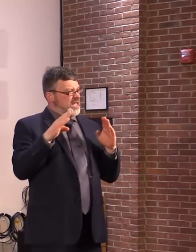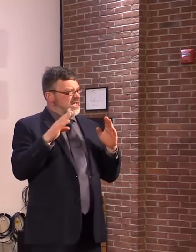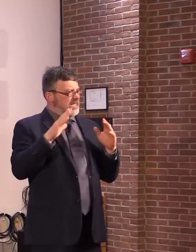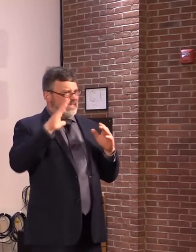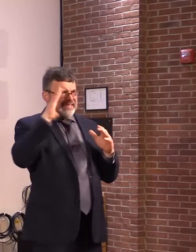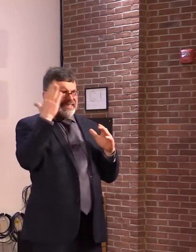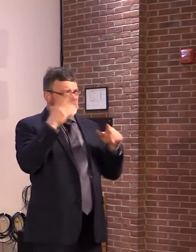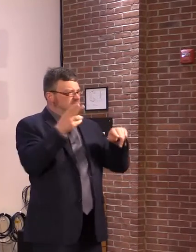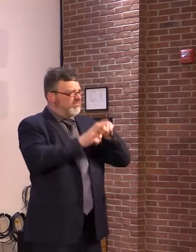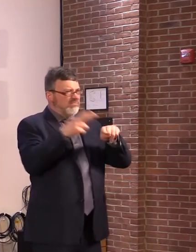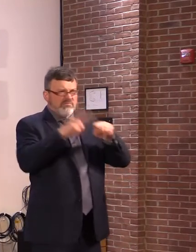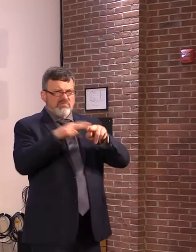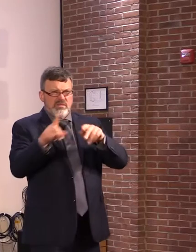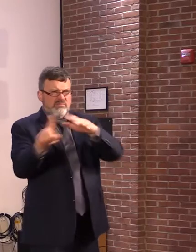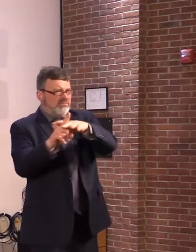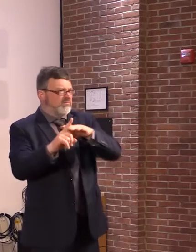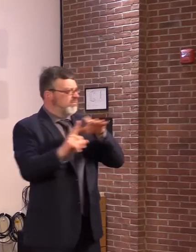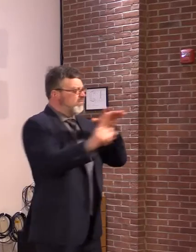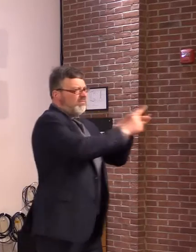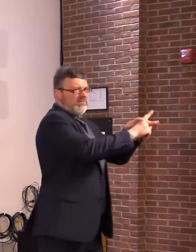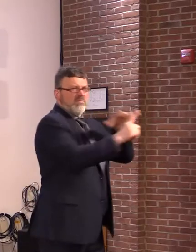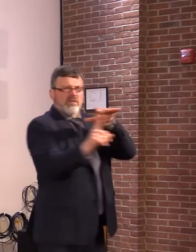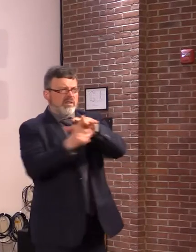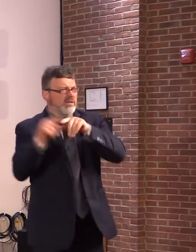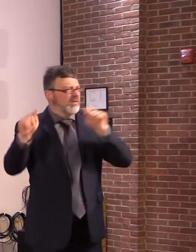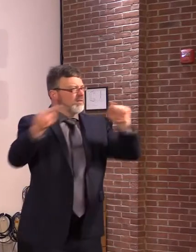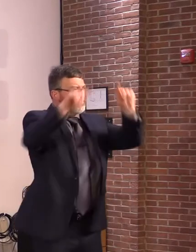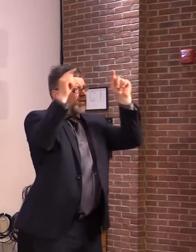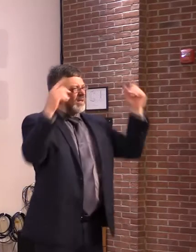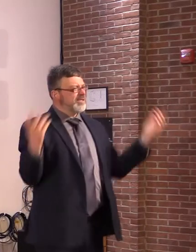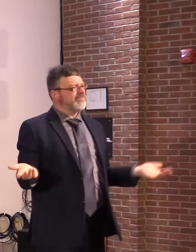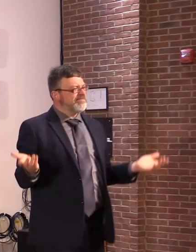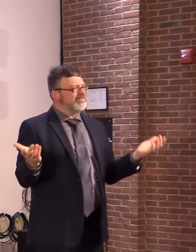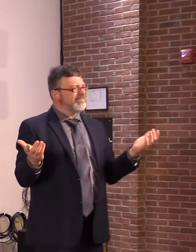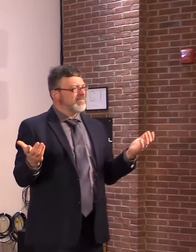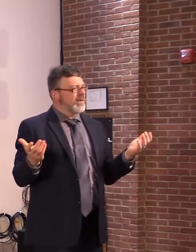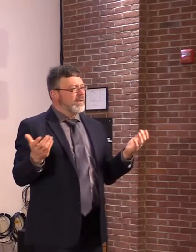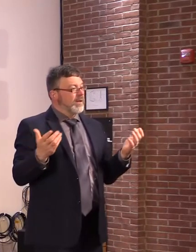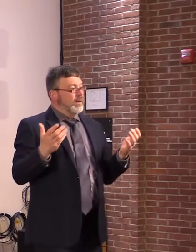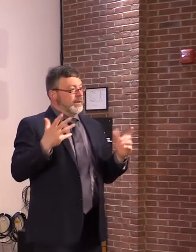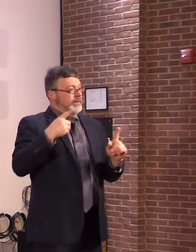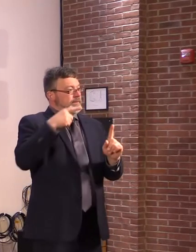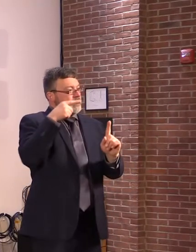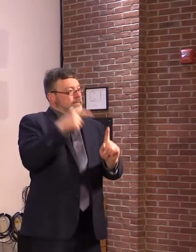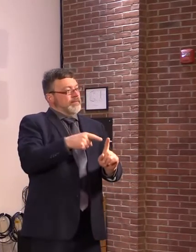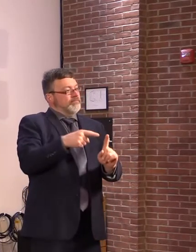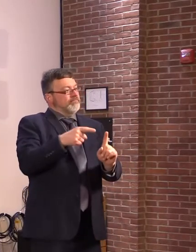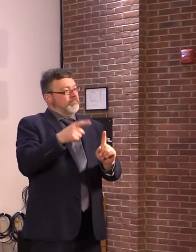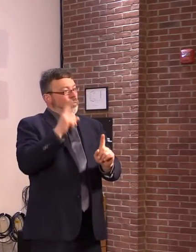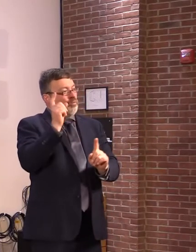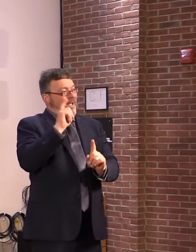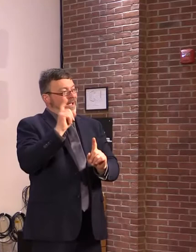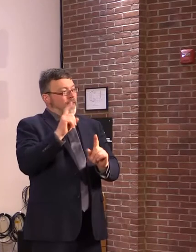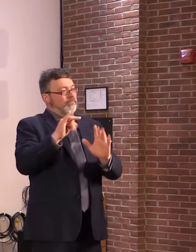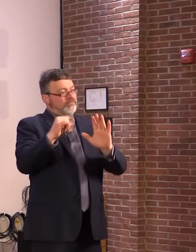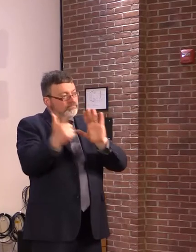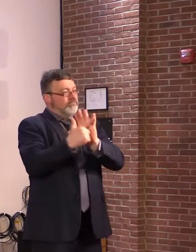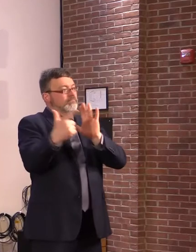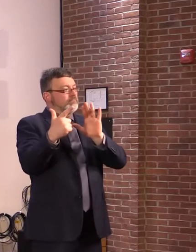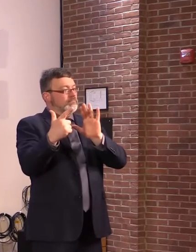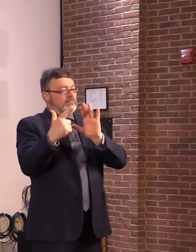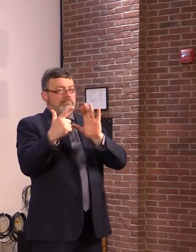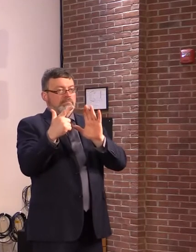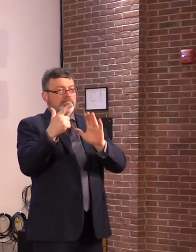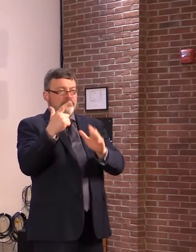all revolve around illegal drug trafficking. So that's